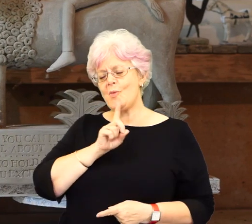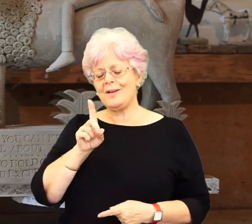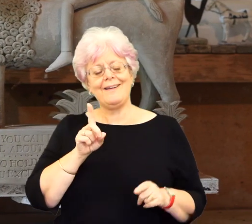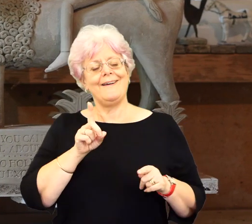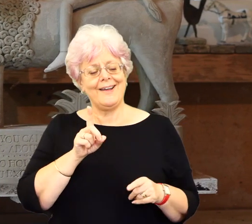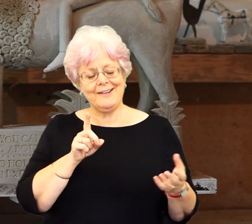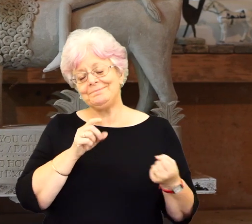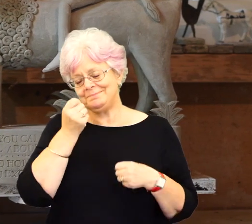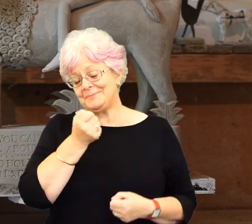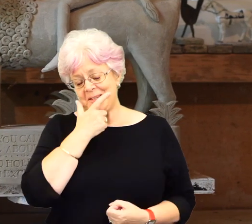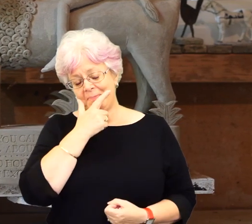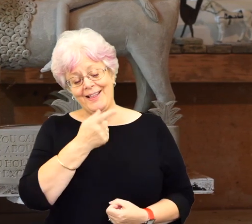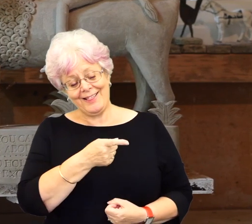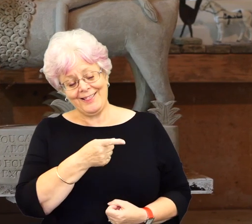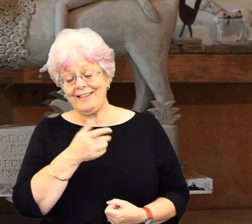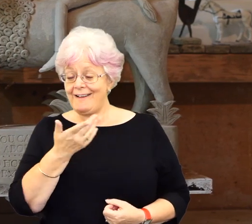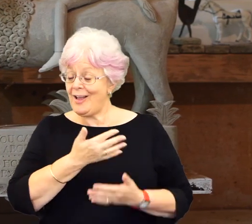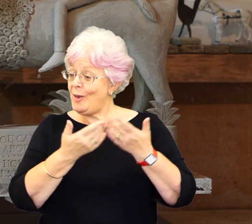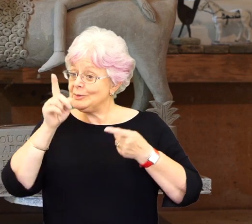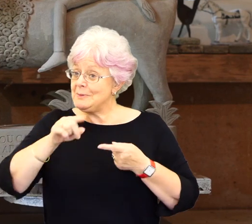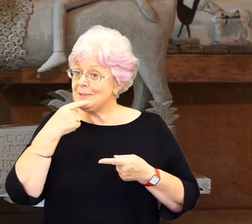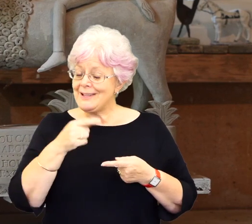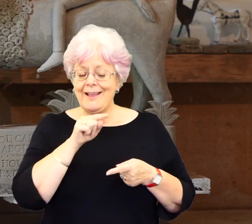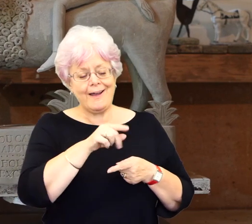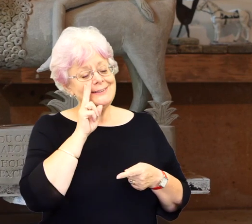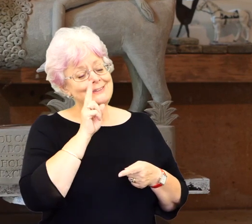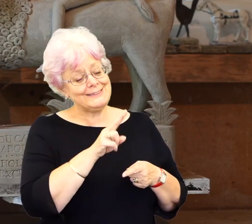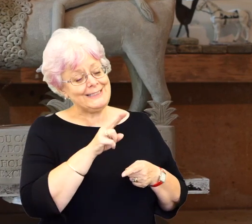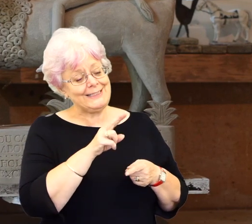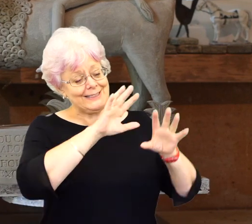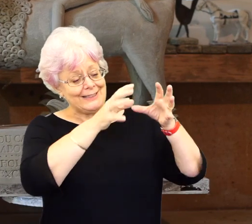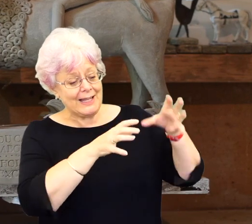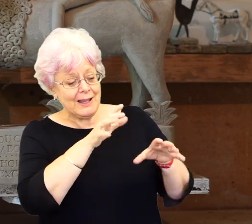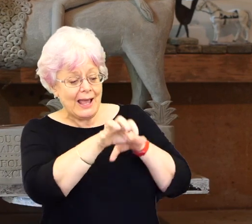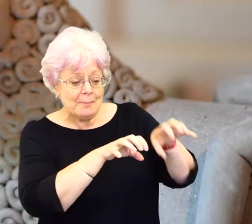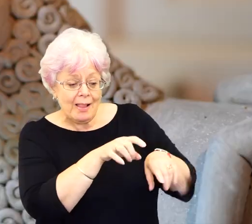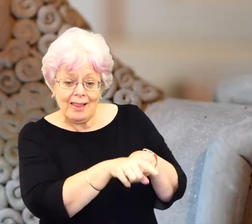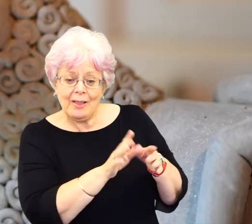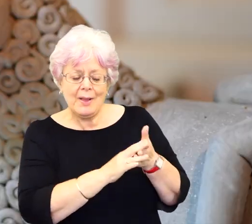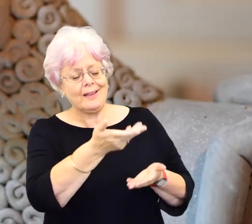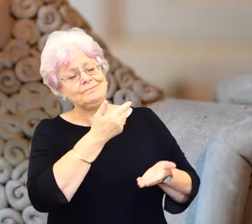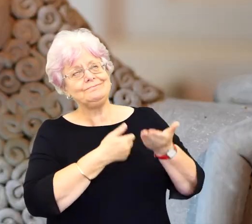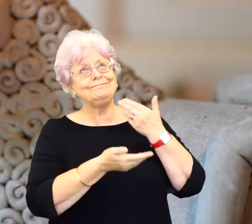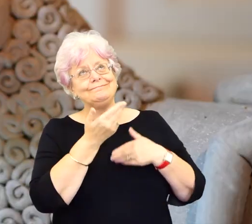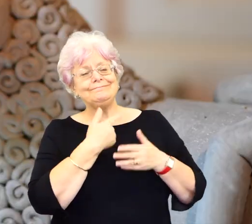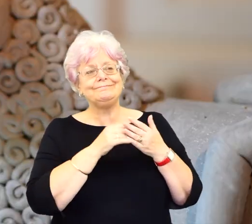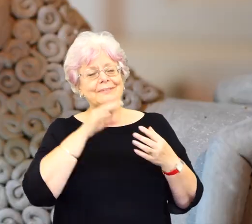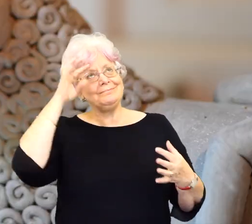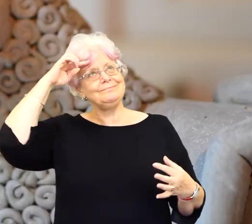something like that. When people do tend to often tell me that they, they tell themselves a story about, about them afterwards, which means that there, there's a, there is